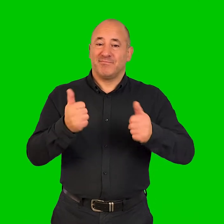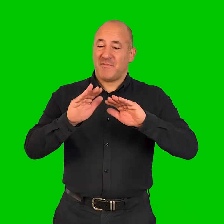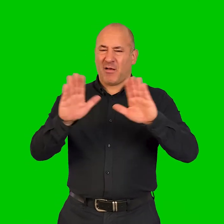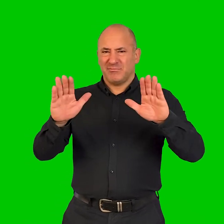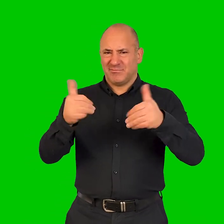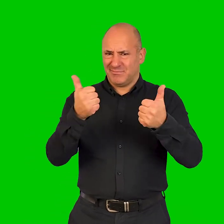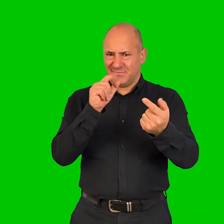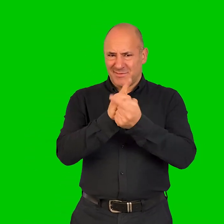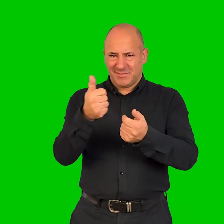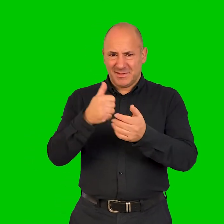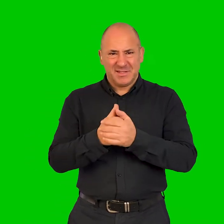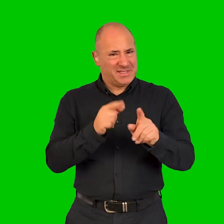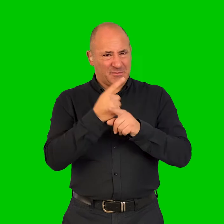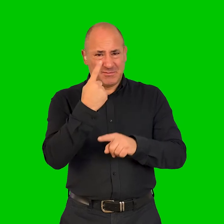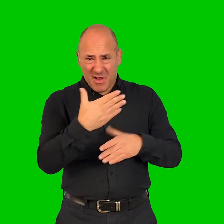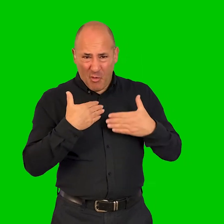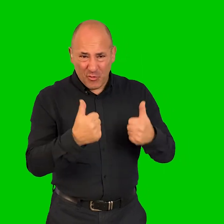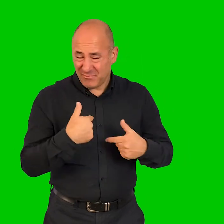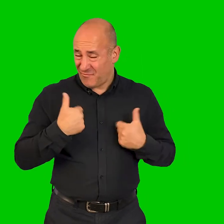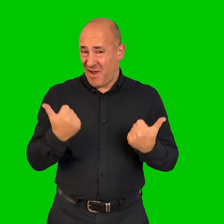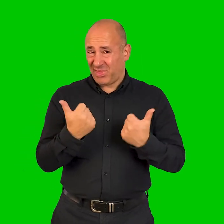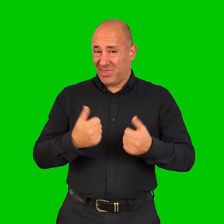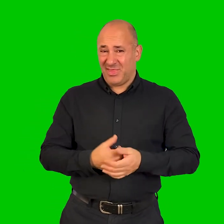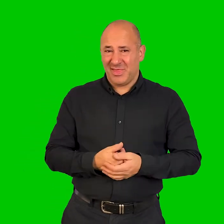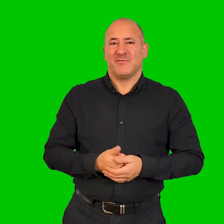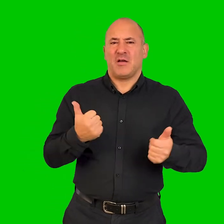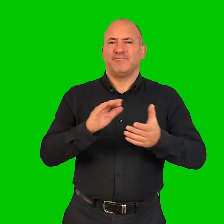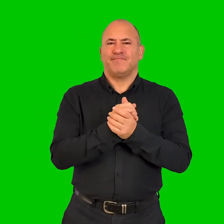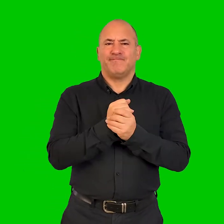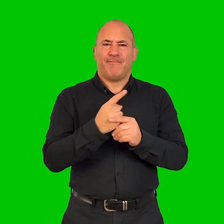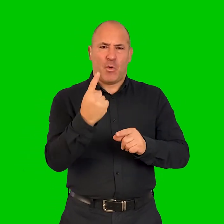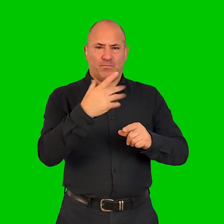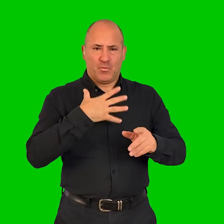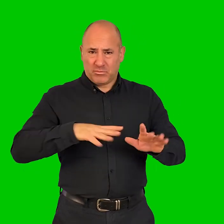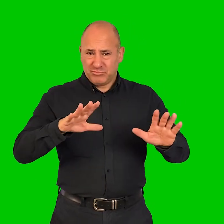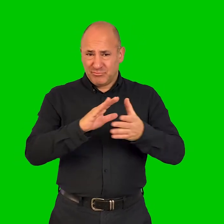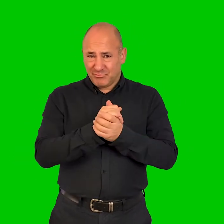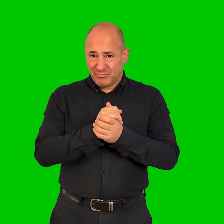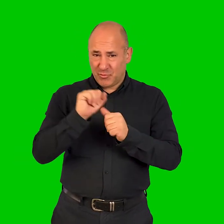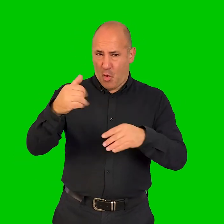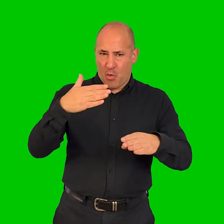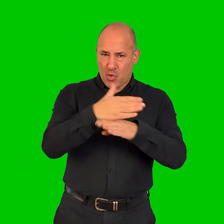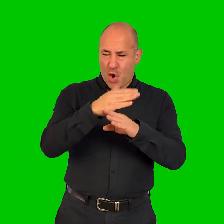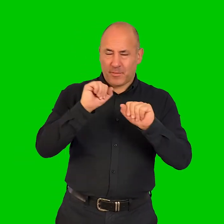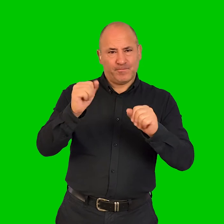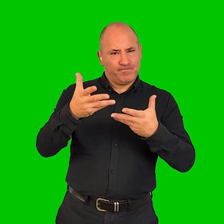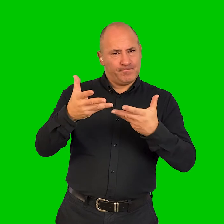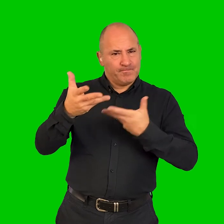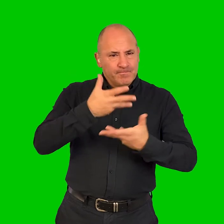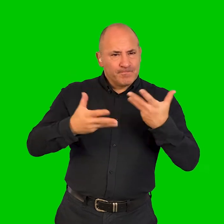Hiya, Byron, great to meet you. You too, how you doing? I'm all right, love. Right, well, first of all, I'd like to say, would you tell us